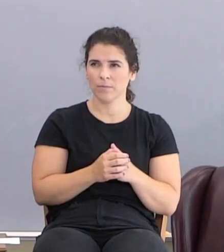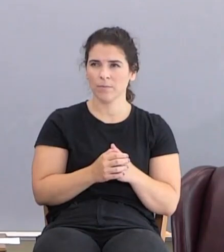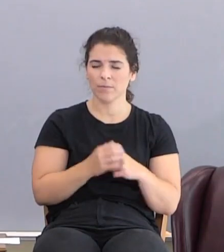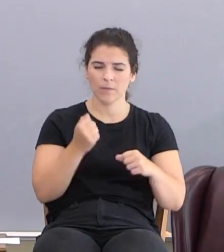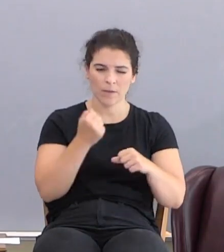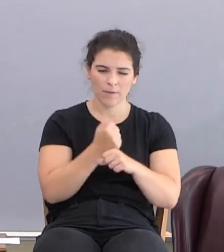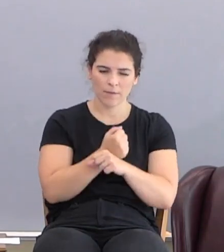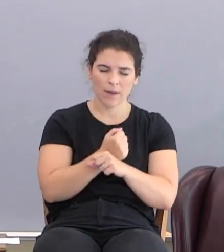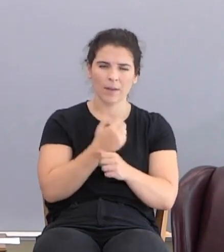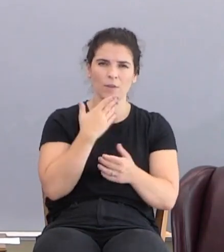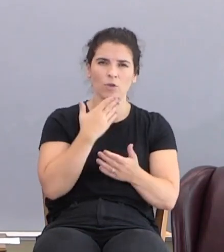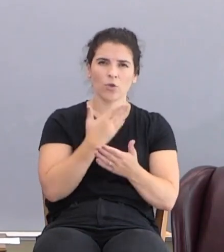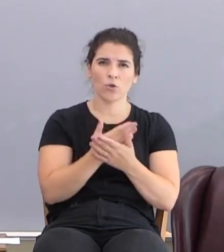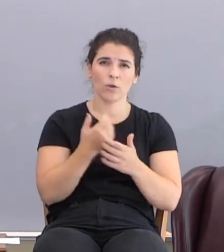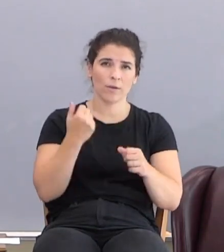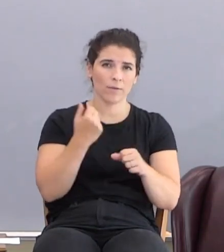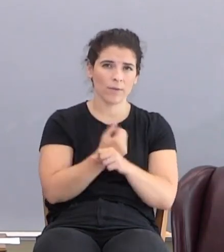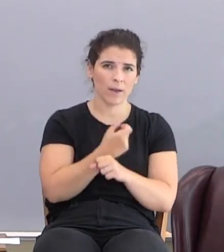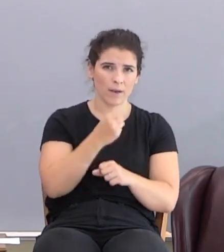Fight the good fight of faith